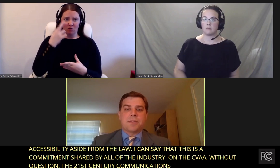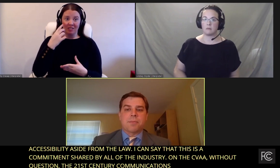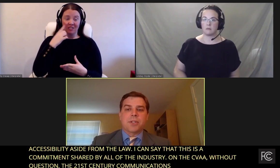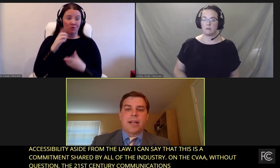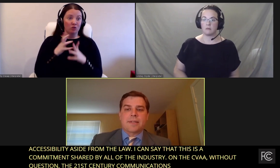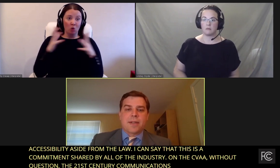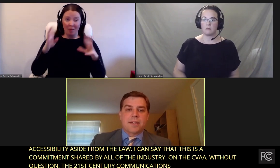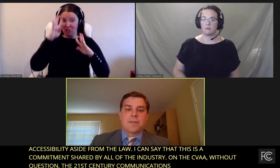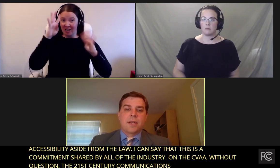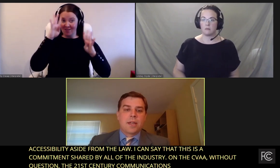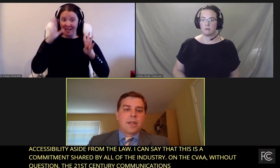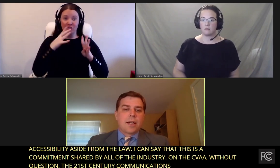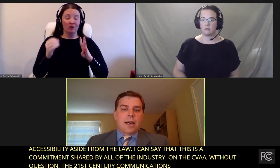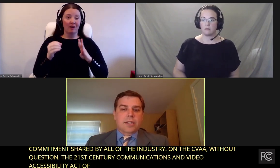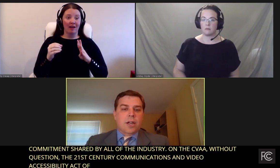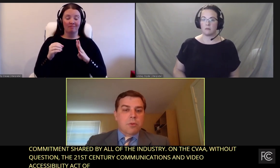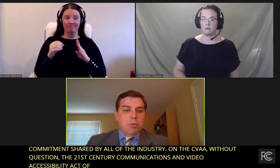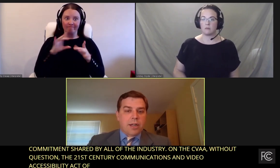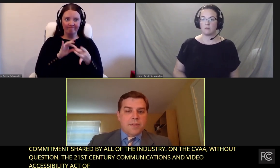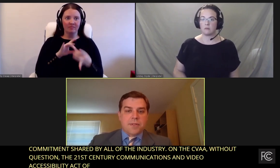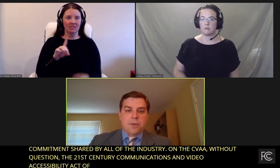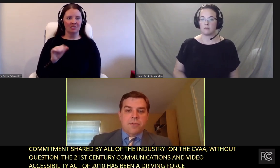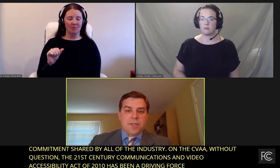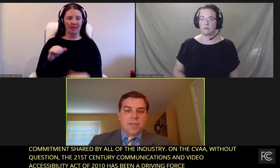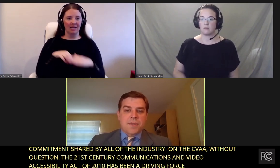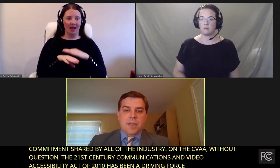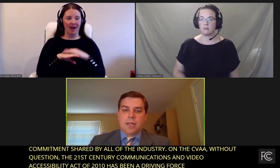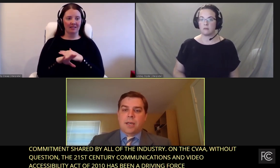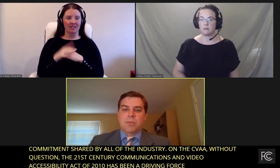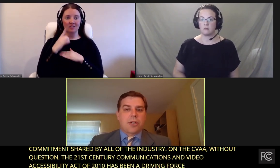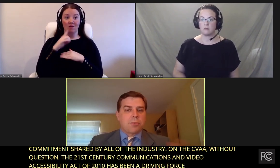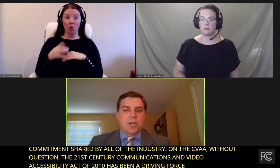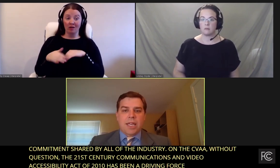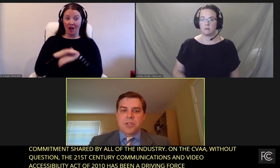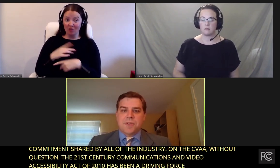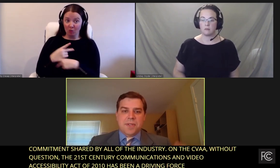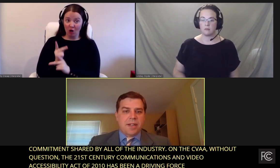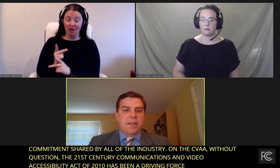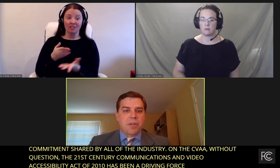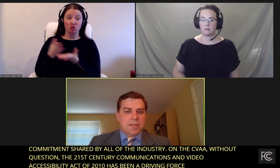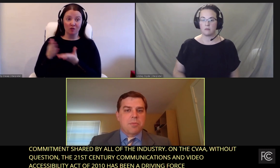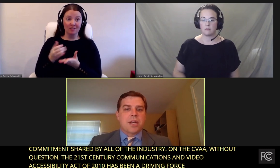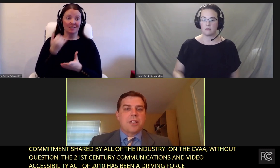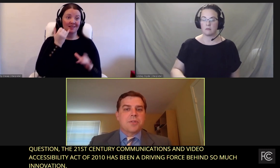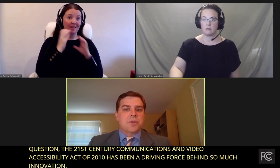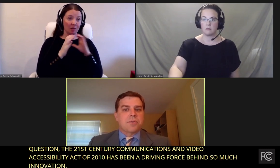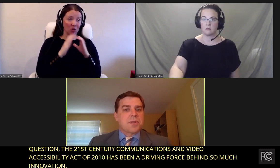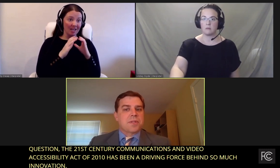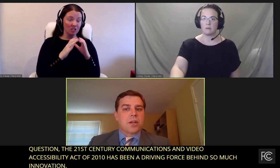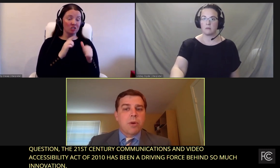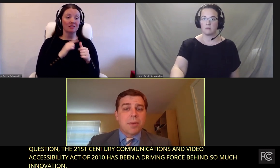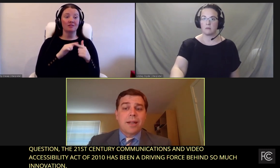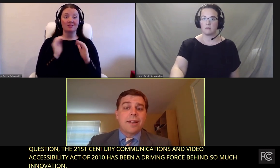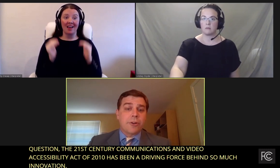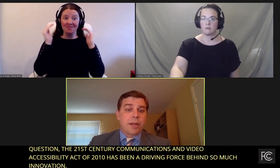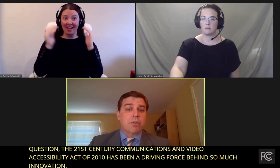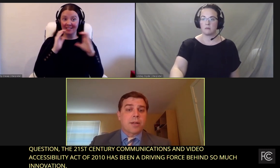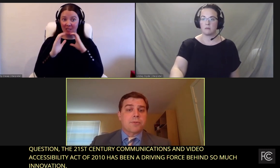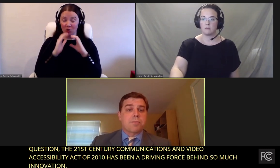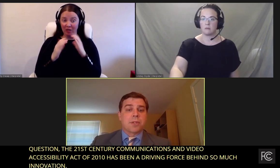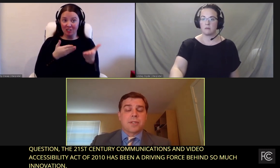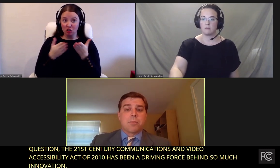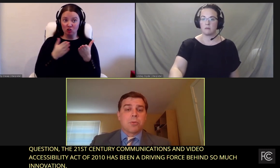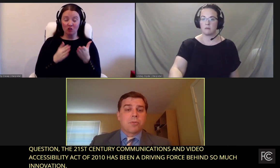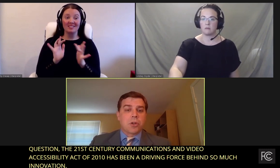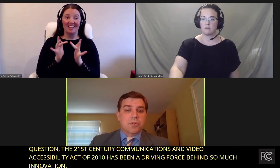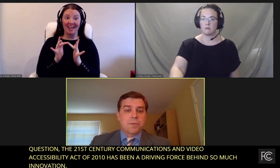innovation and disability access. On covered products and services, telecommunications and advanced communication services and equipment and Internet